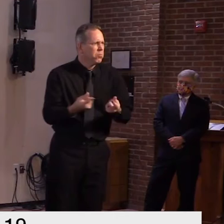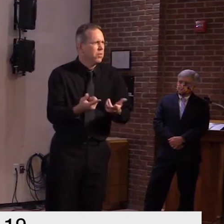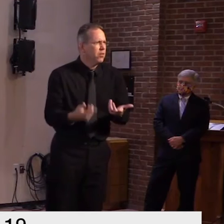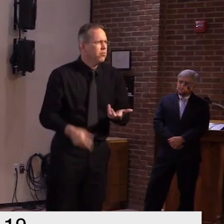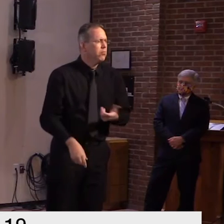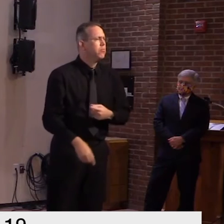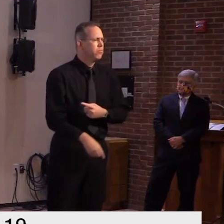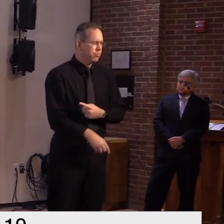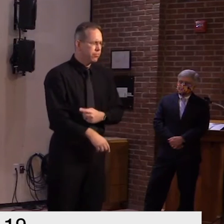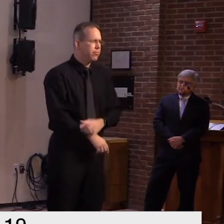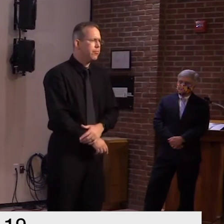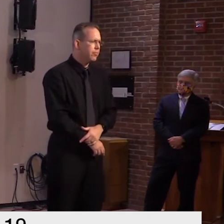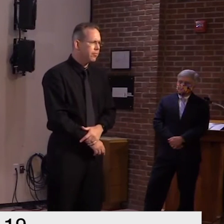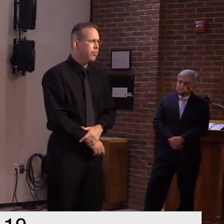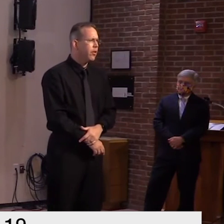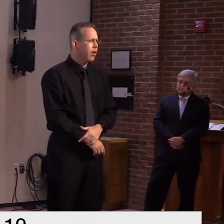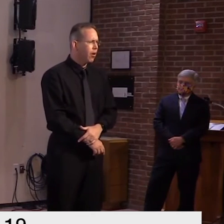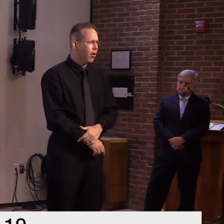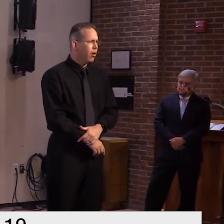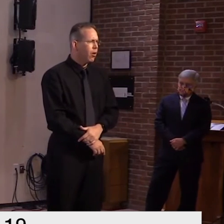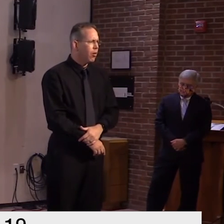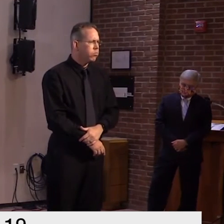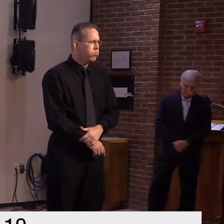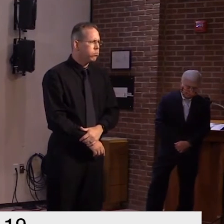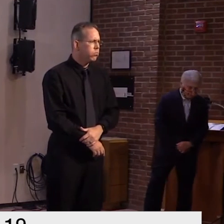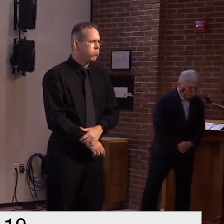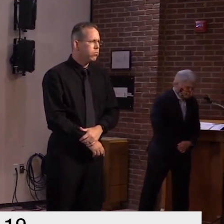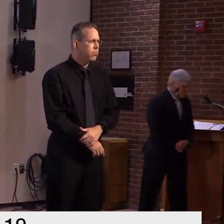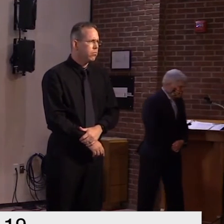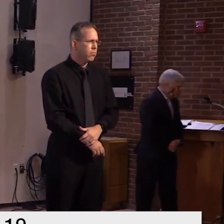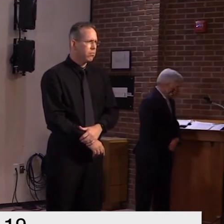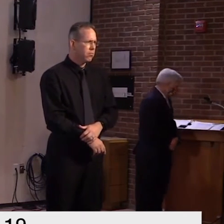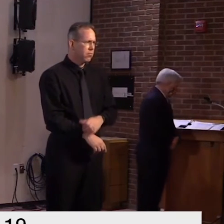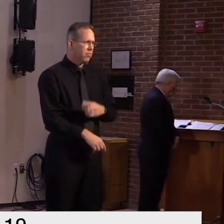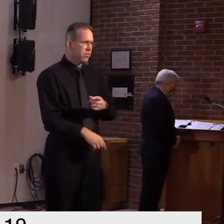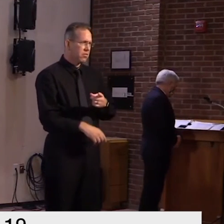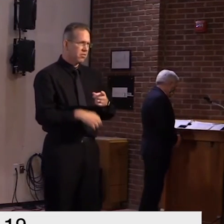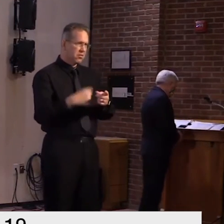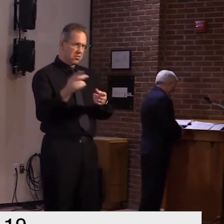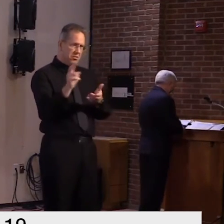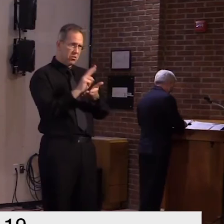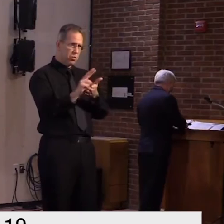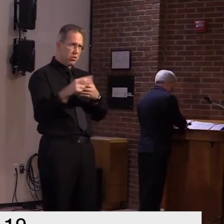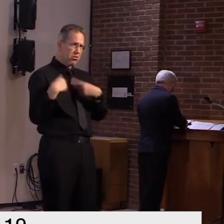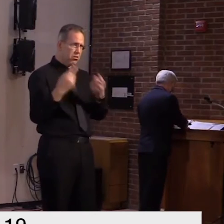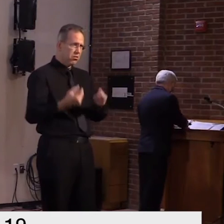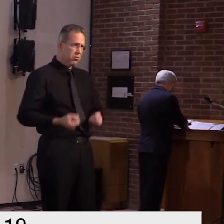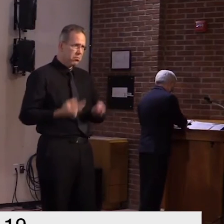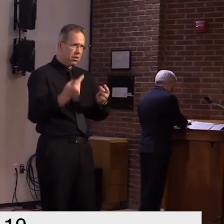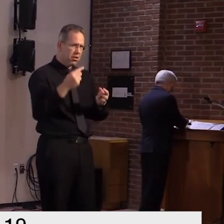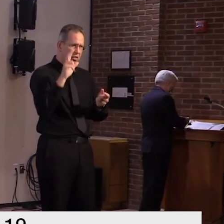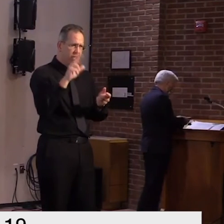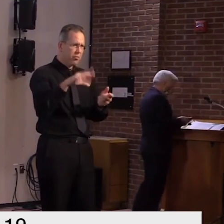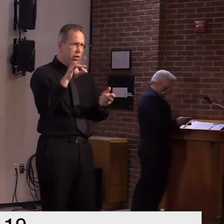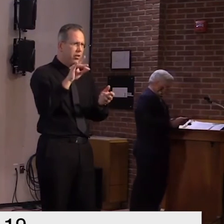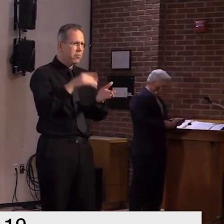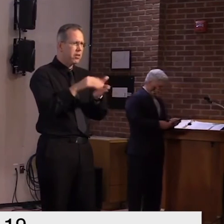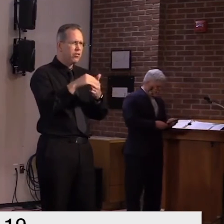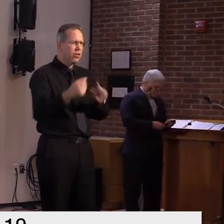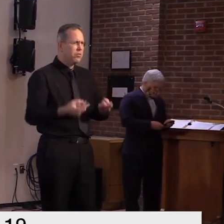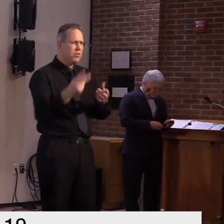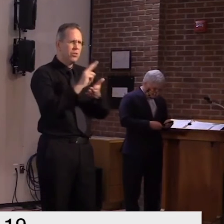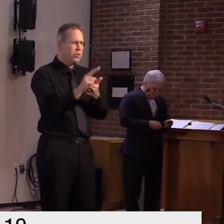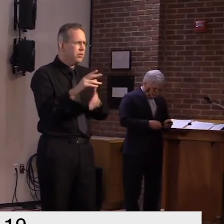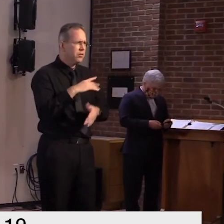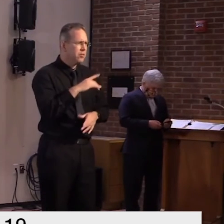uh there's been a number of areas whether it's been assisting the labor department in terms of unemployment and